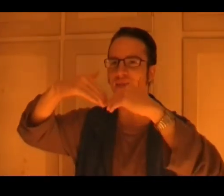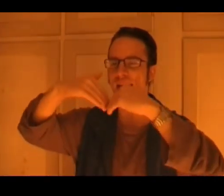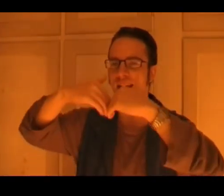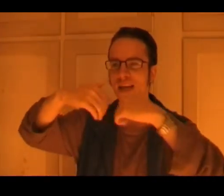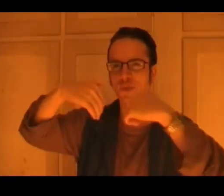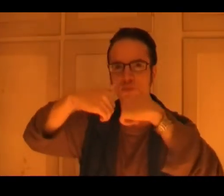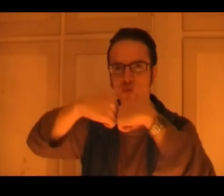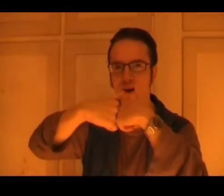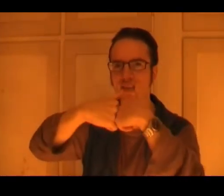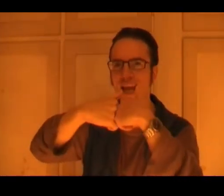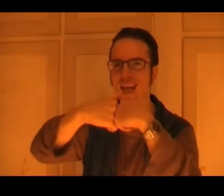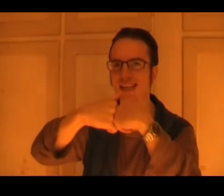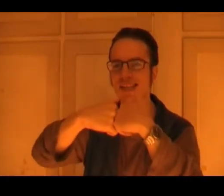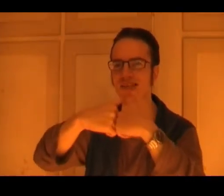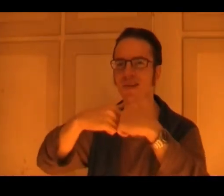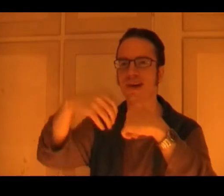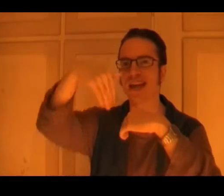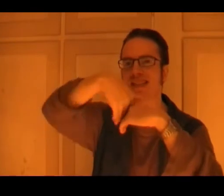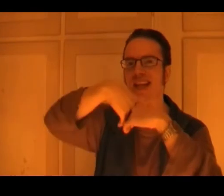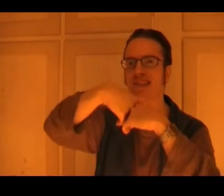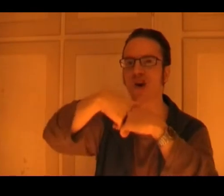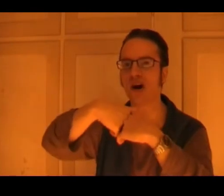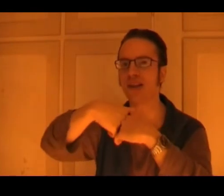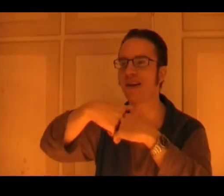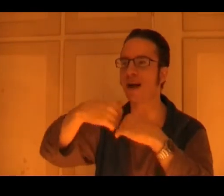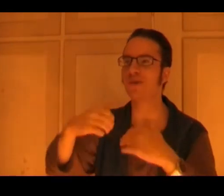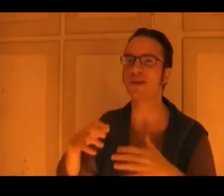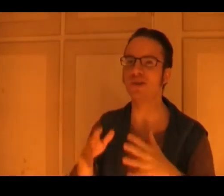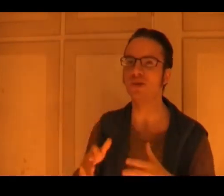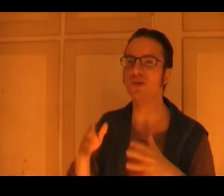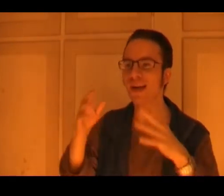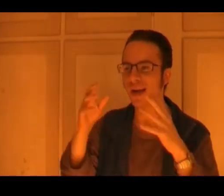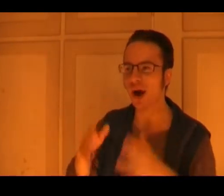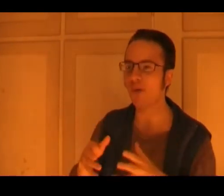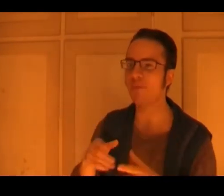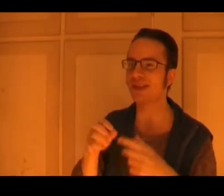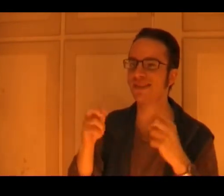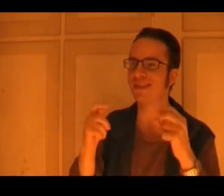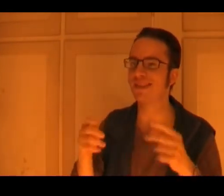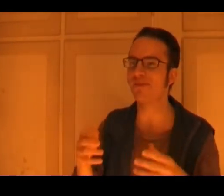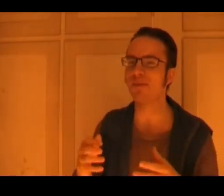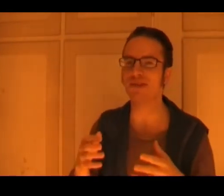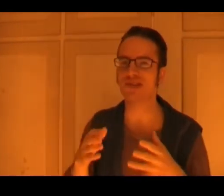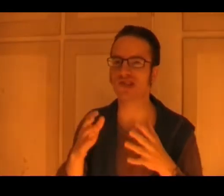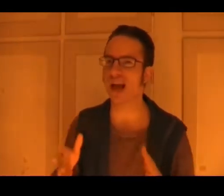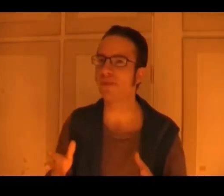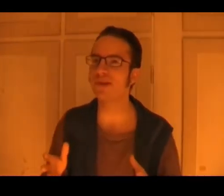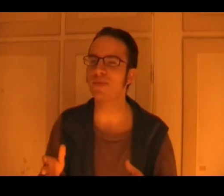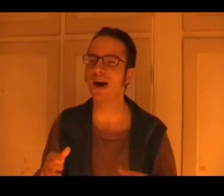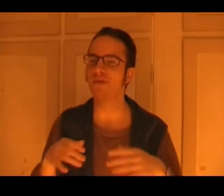they press against each other, and his leg is caught in there, I'm sorry, dude, hope that, maybe there's a scalpel nearby if